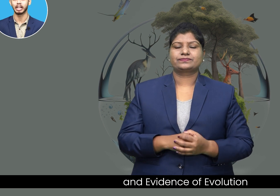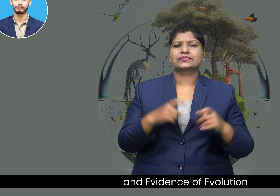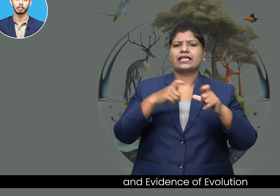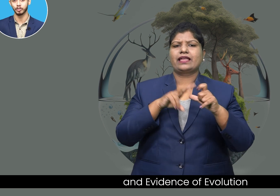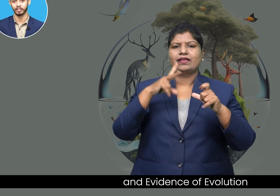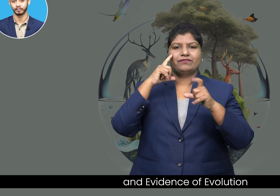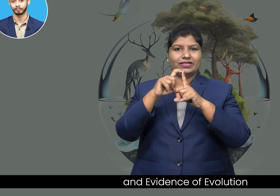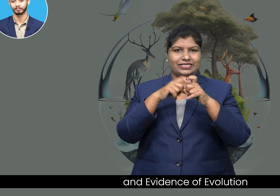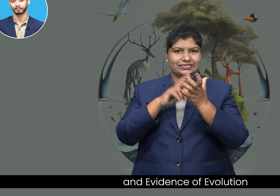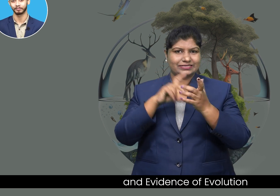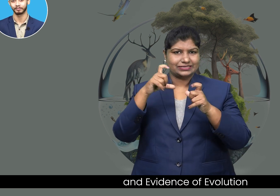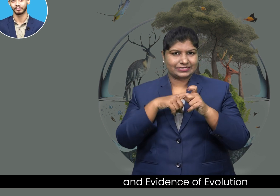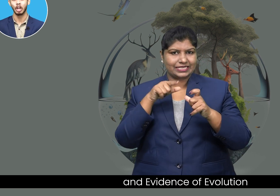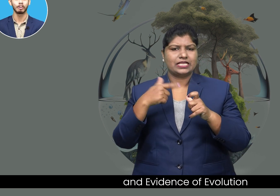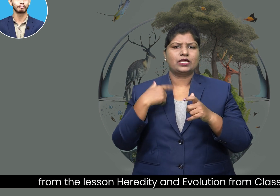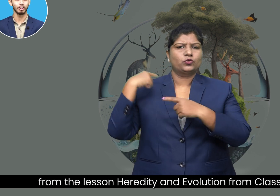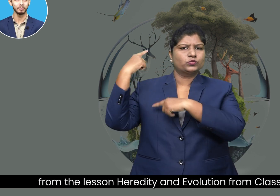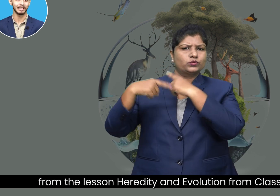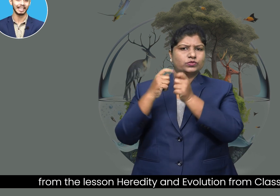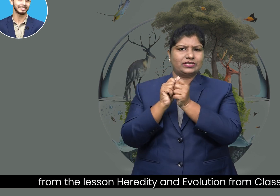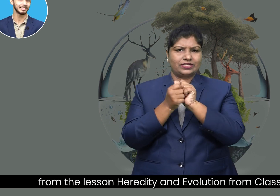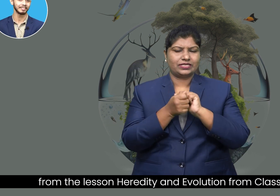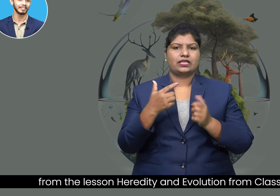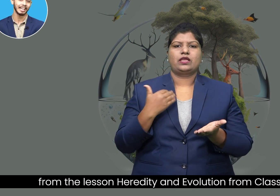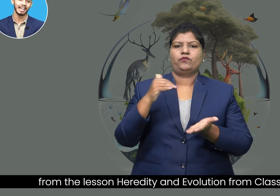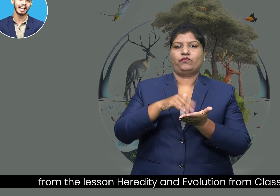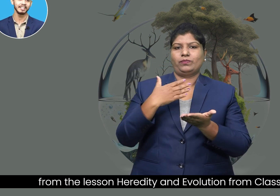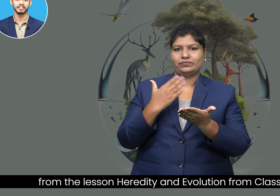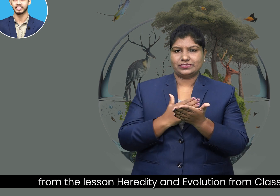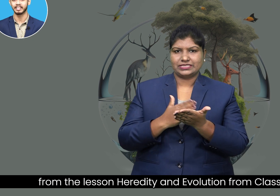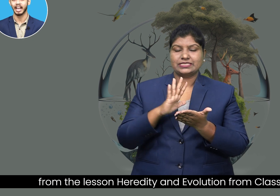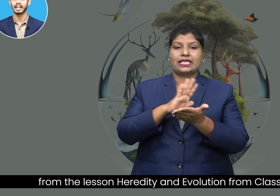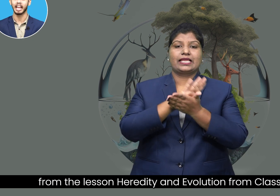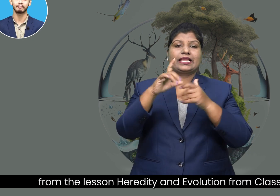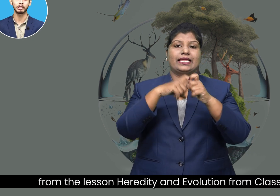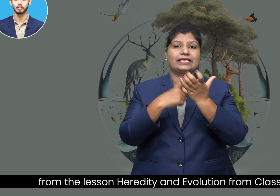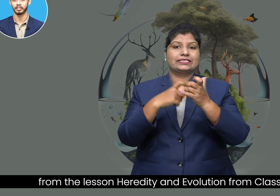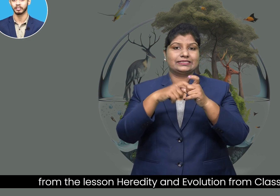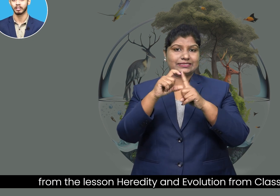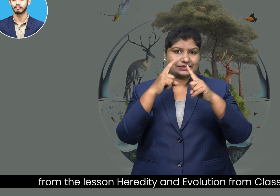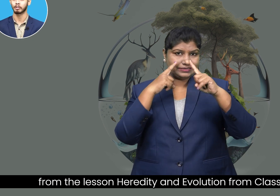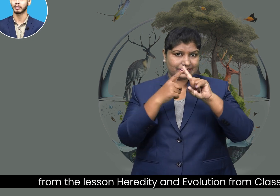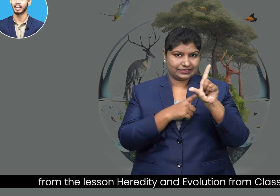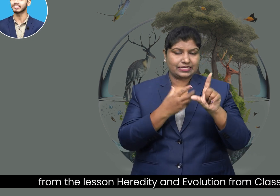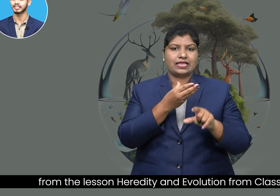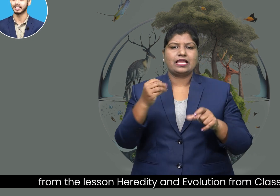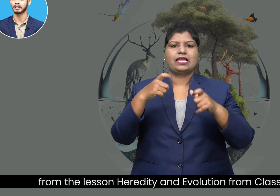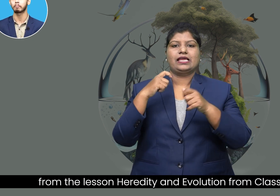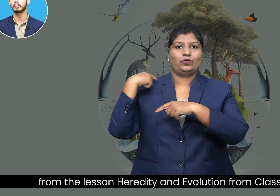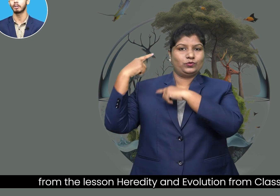evolution from the lesson heredity and evolution from class 10 biology